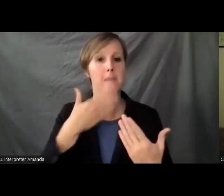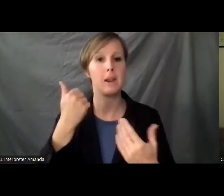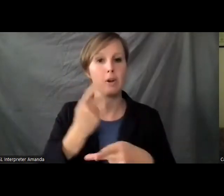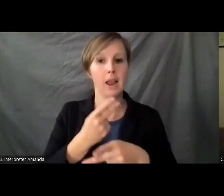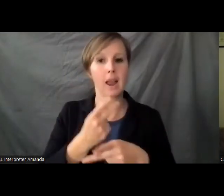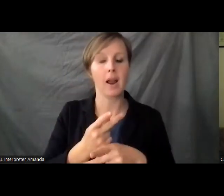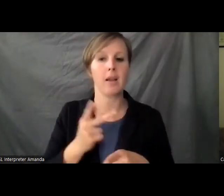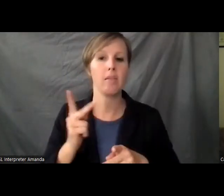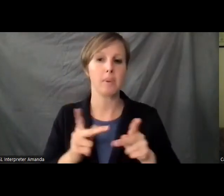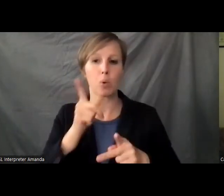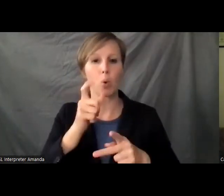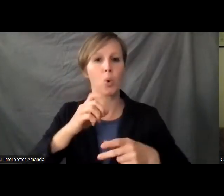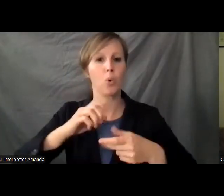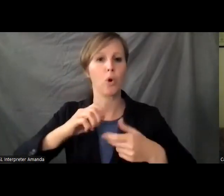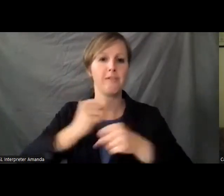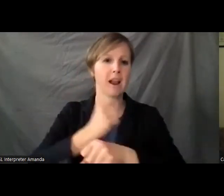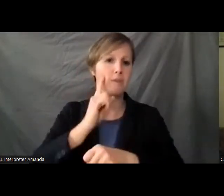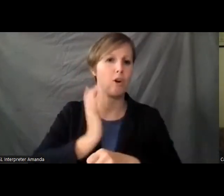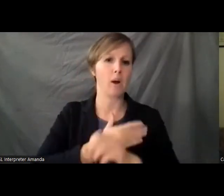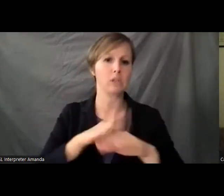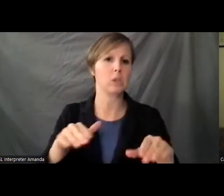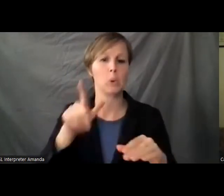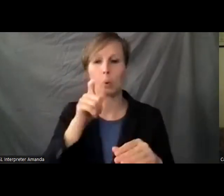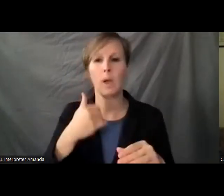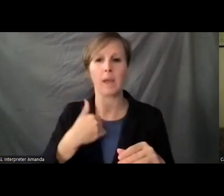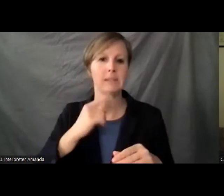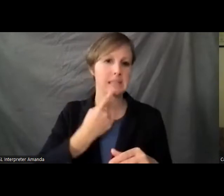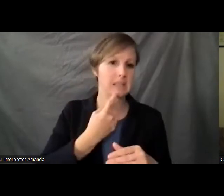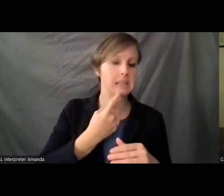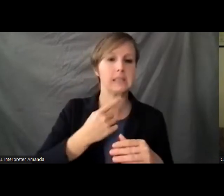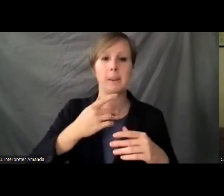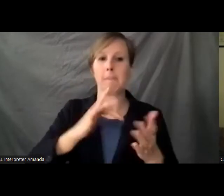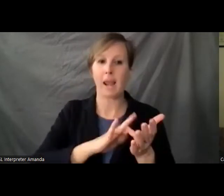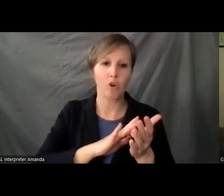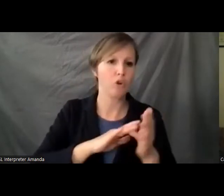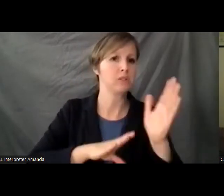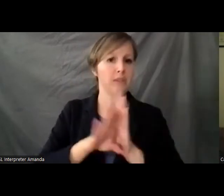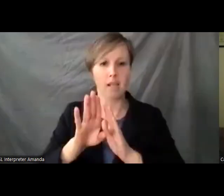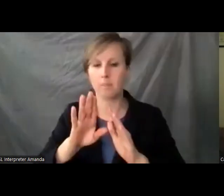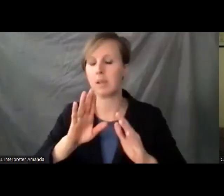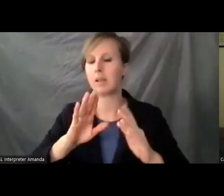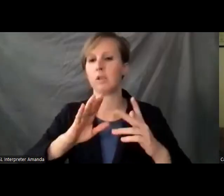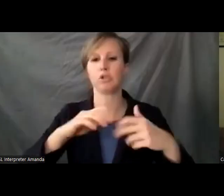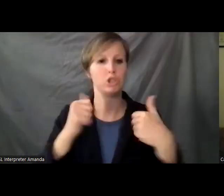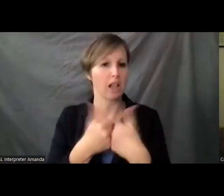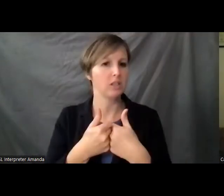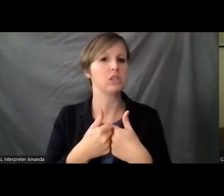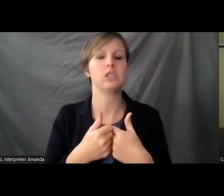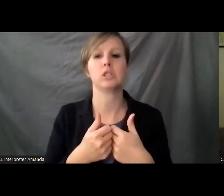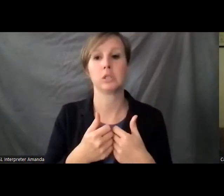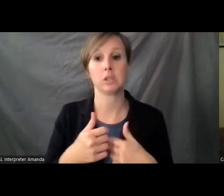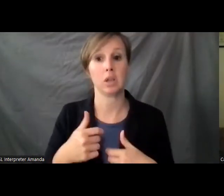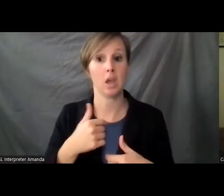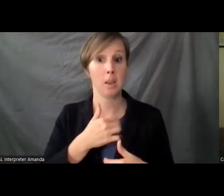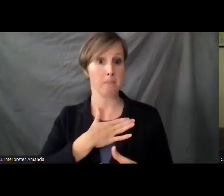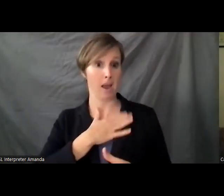fighting for our children, that are facing serious medical developmental challenges to lead a full and productive life. I bring